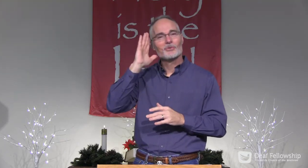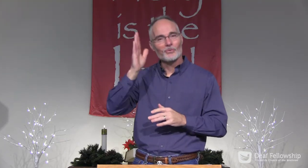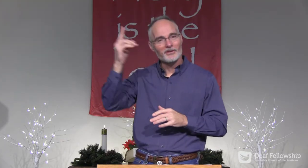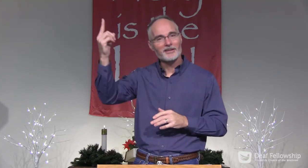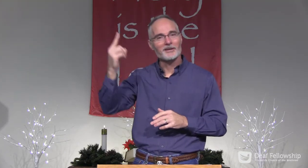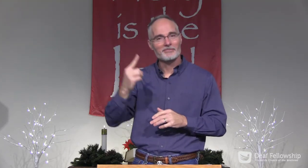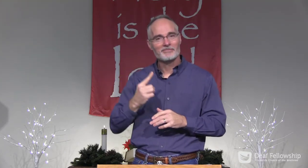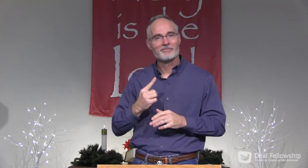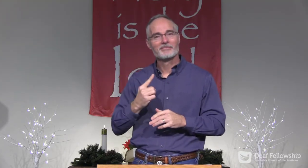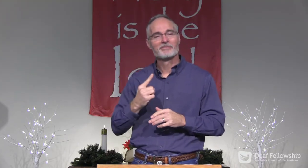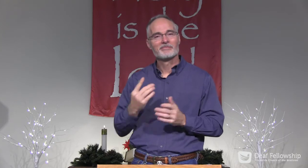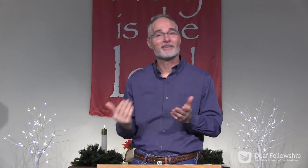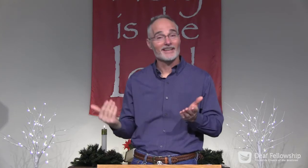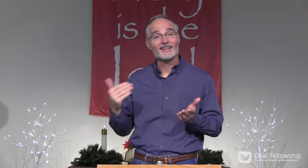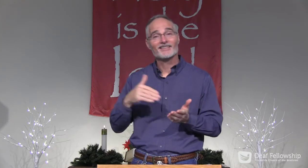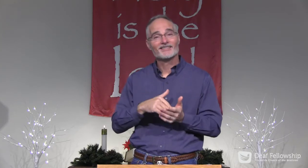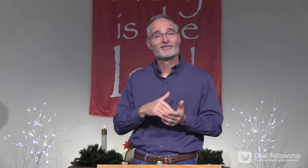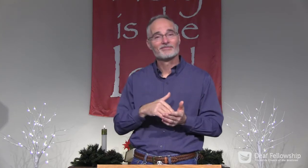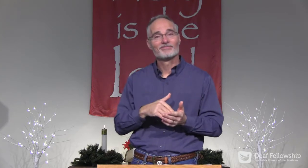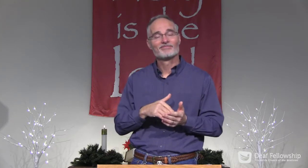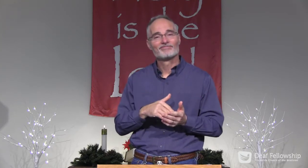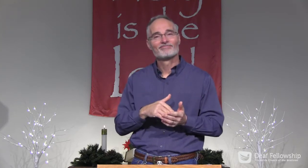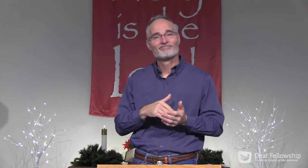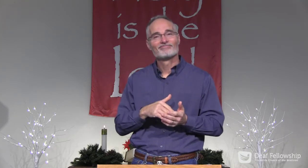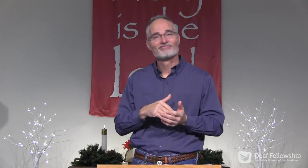And Jesus will come again.